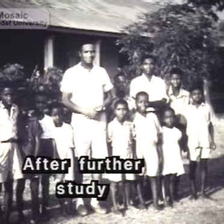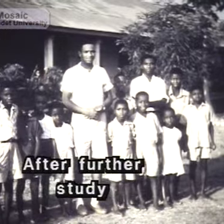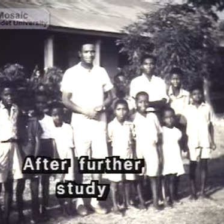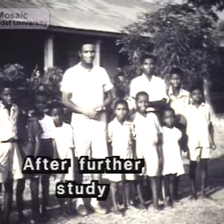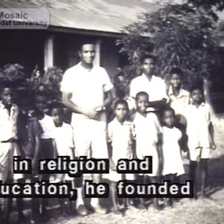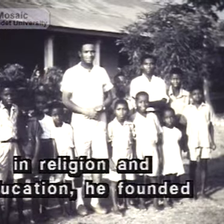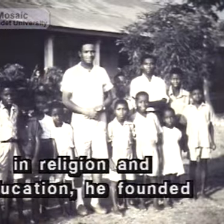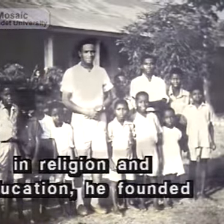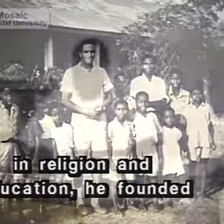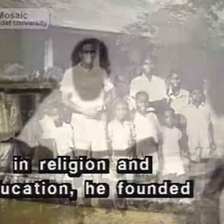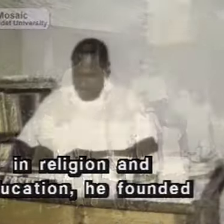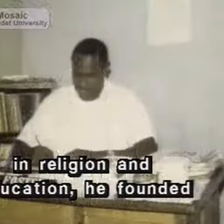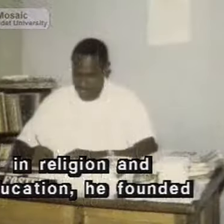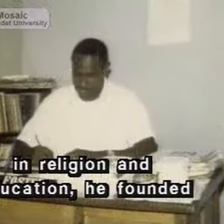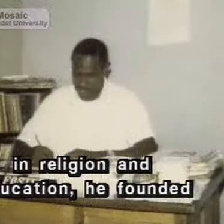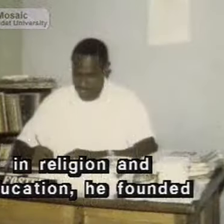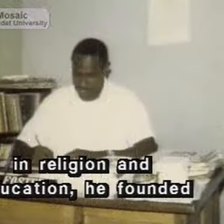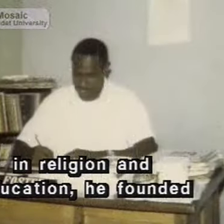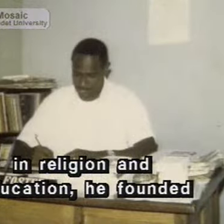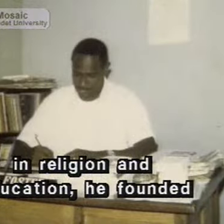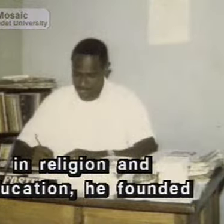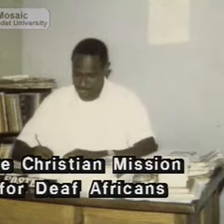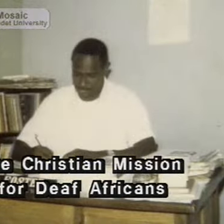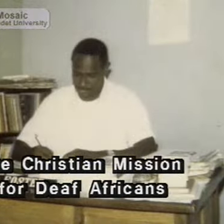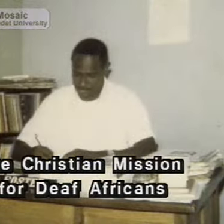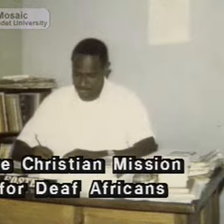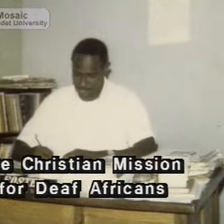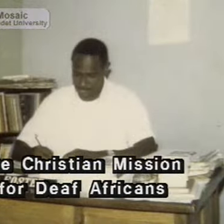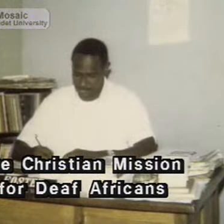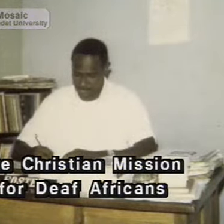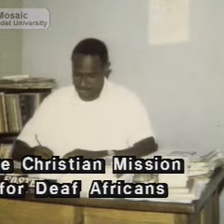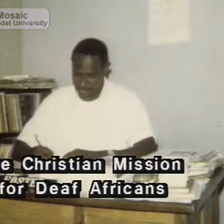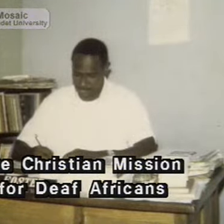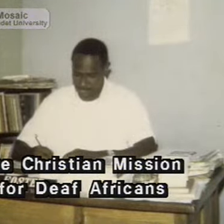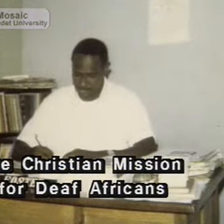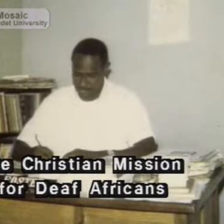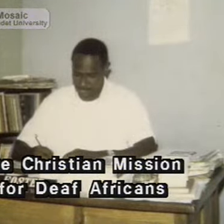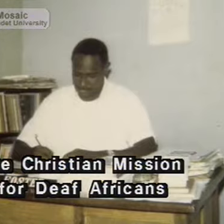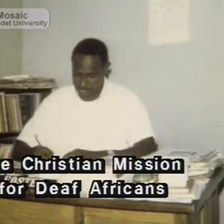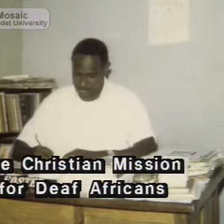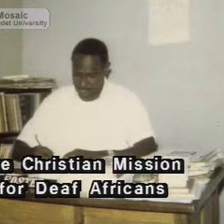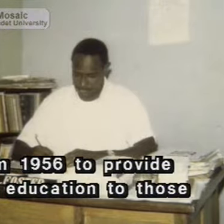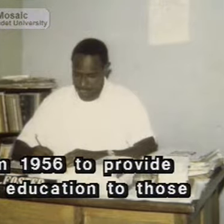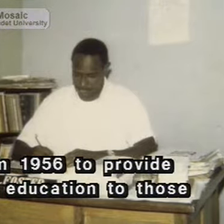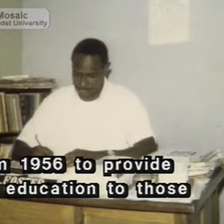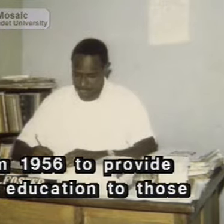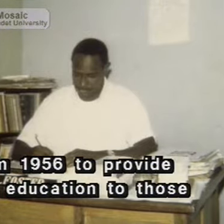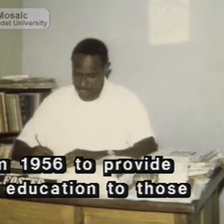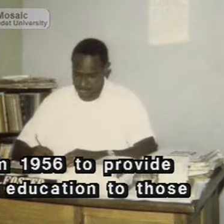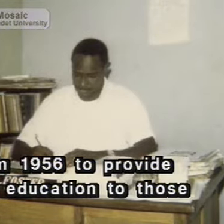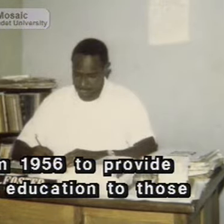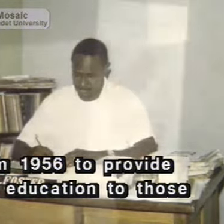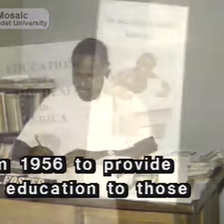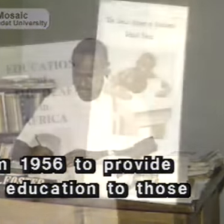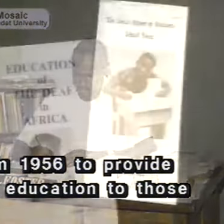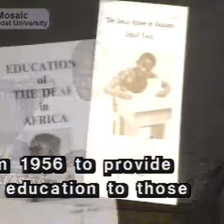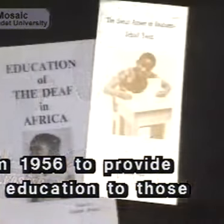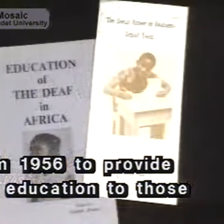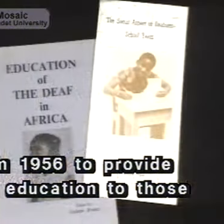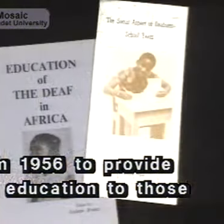in religion and education, he founded the Christian Mission for Deaf Africans in 1956 to provide an education